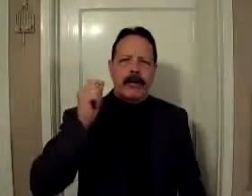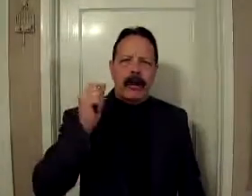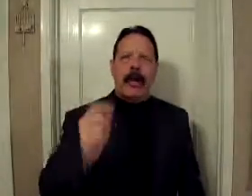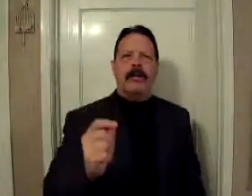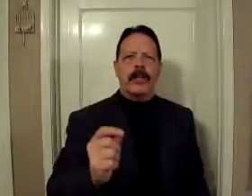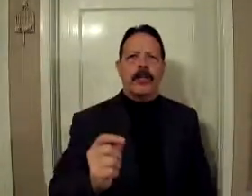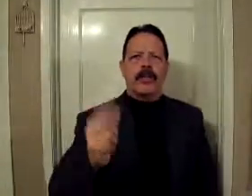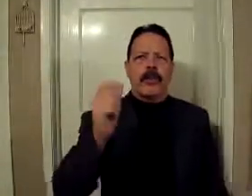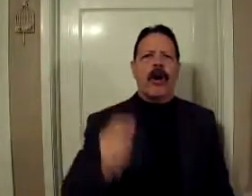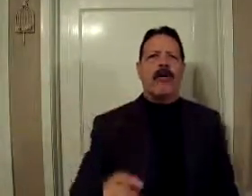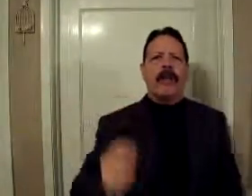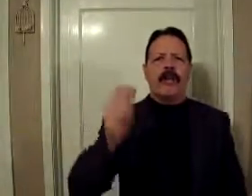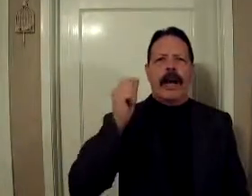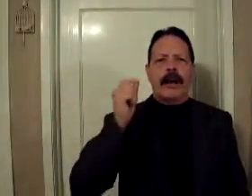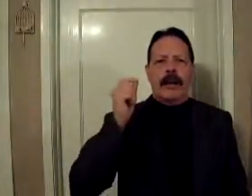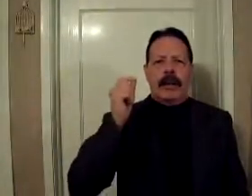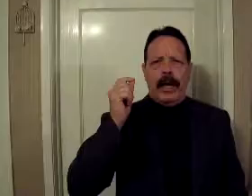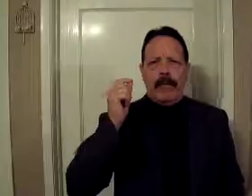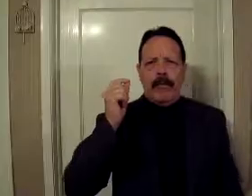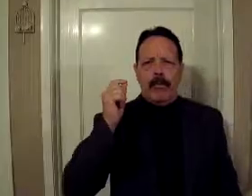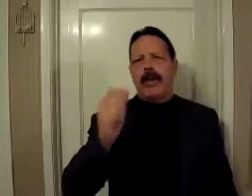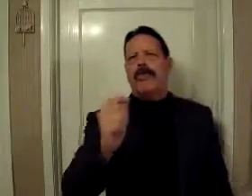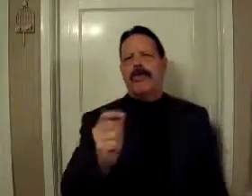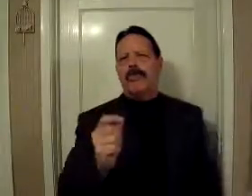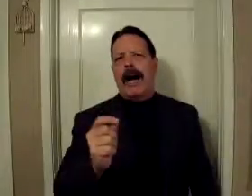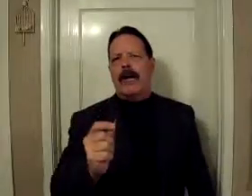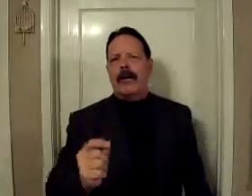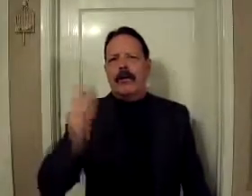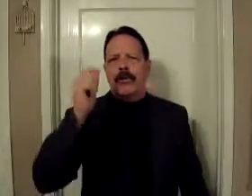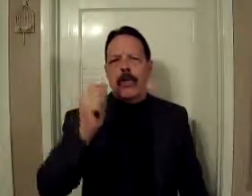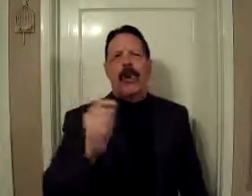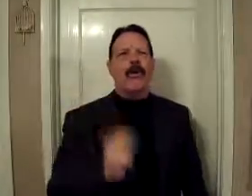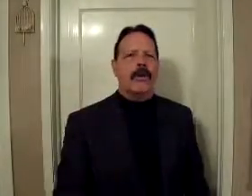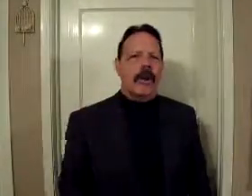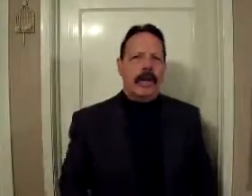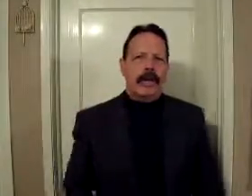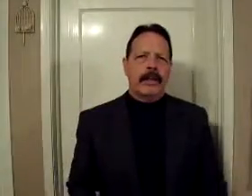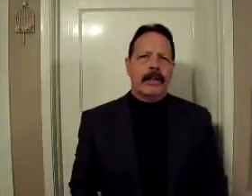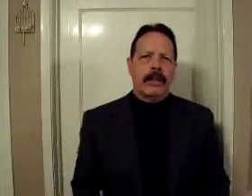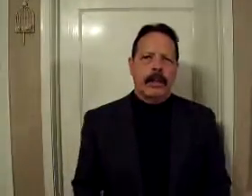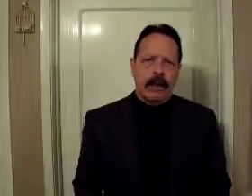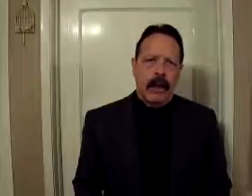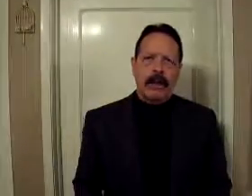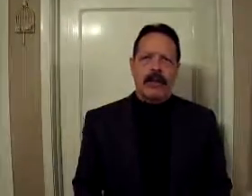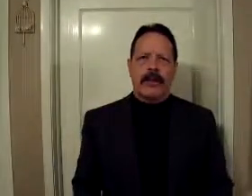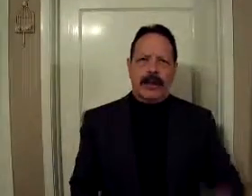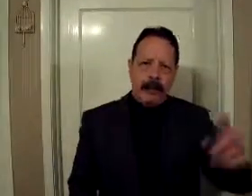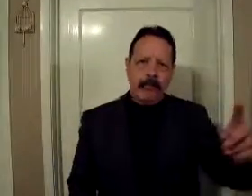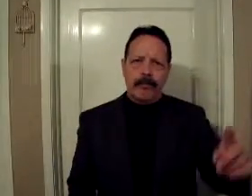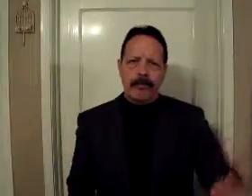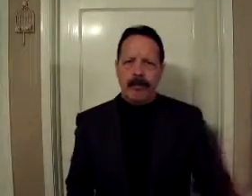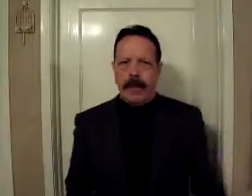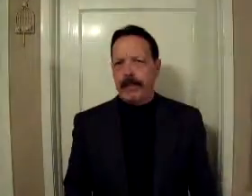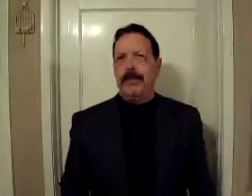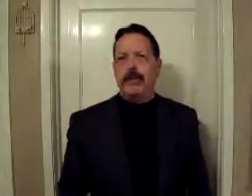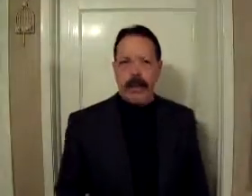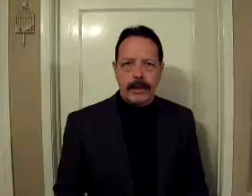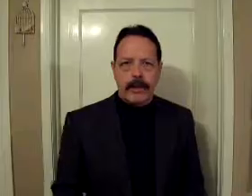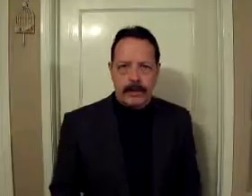knowledge. Grow in that wonderful power. Grow in the knowledge of Him and the grace of